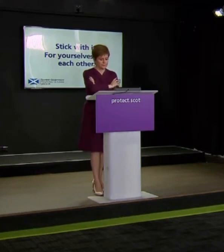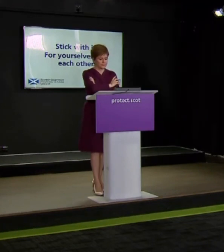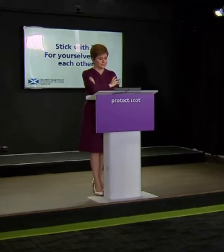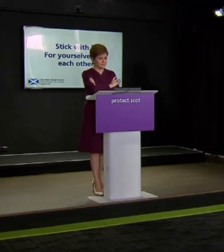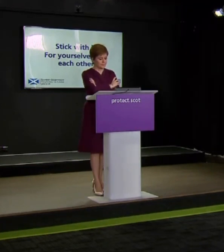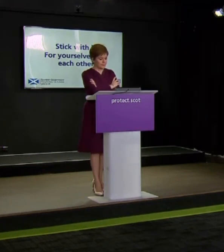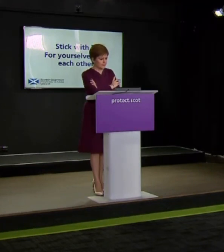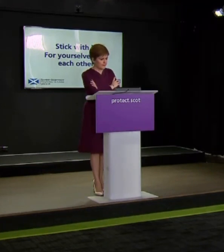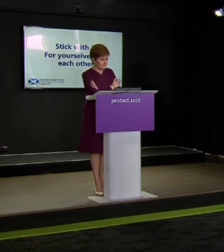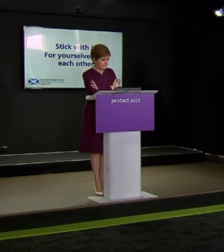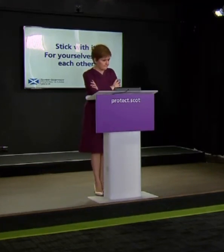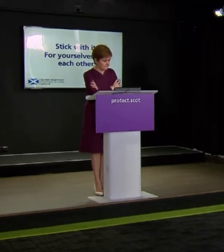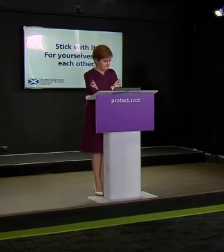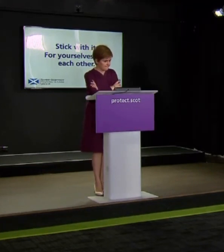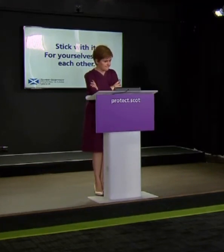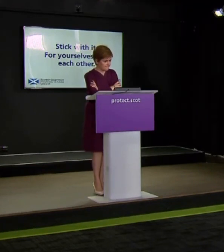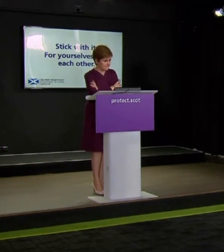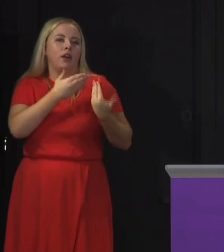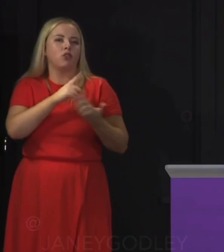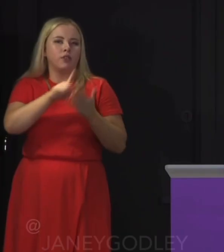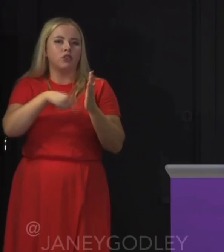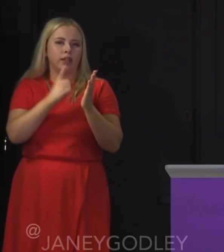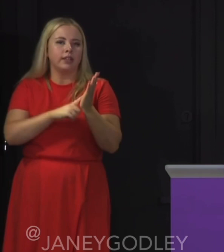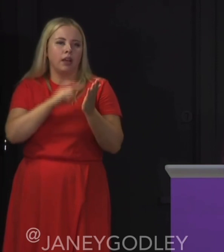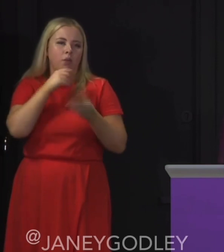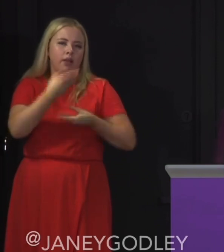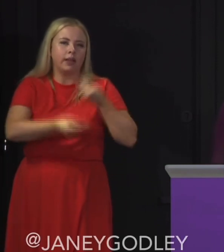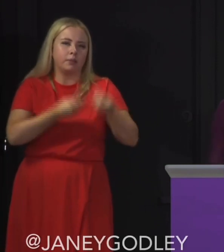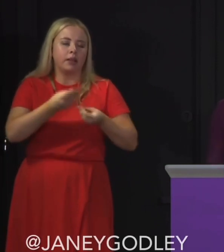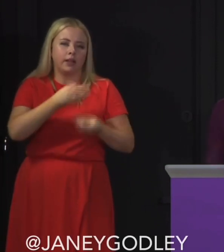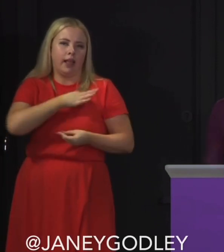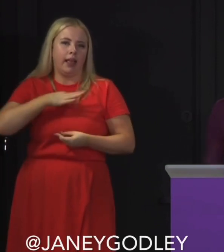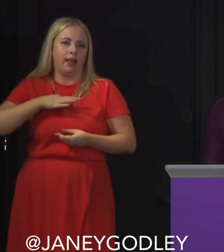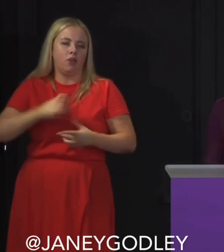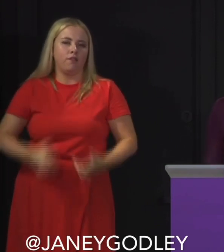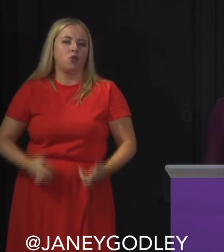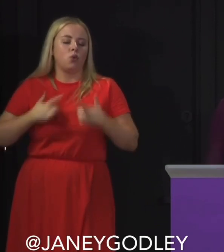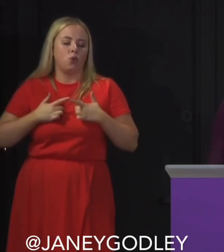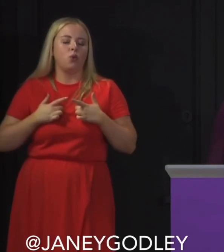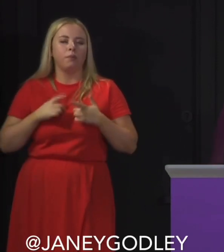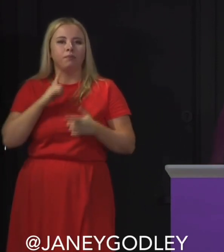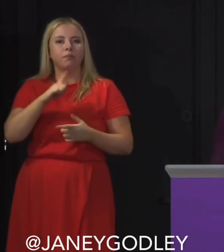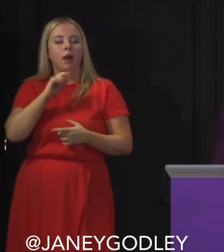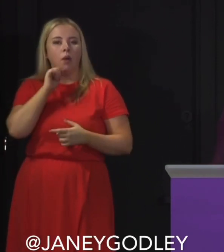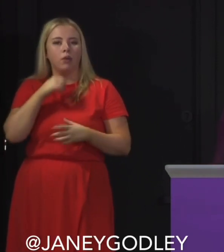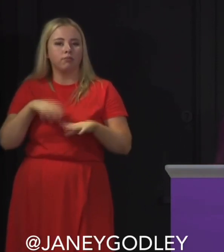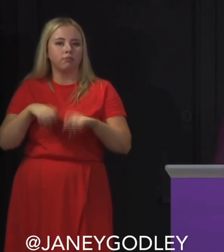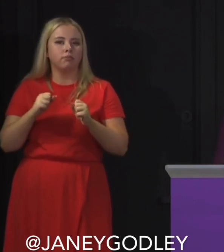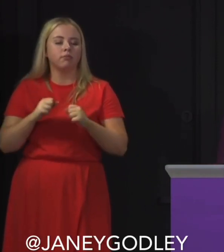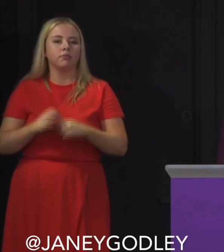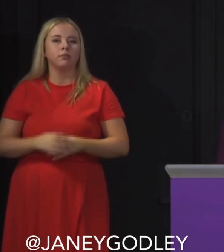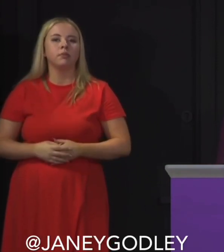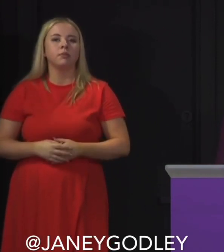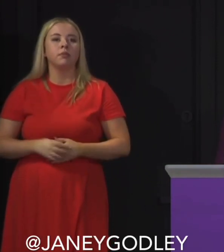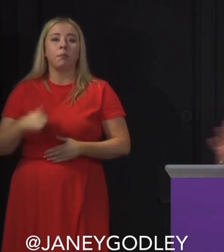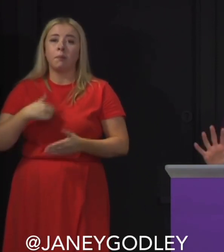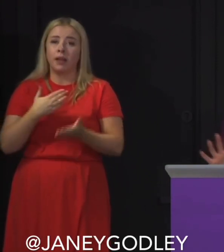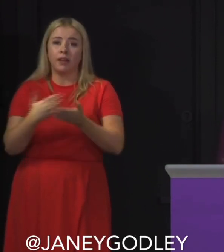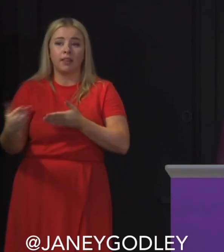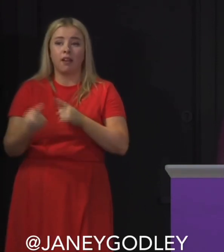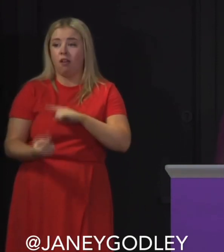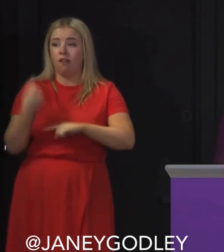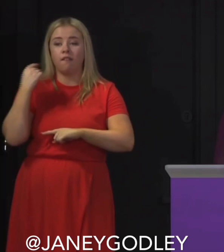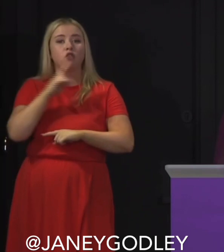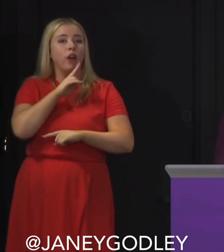welfare of students in these situations? Well obviously no if they're using all their ticket pads to write SOS and help me at their windies.